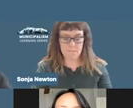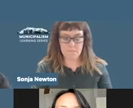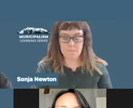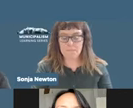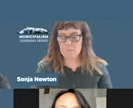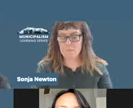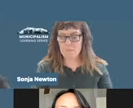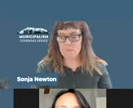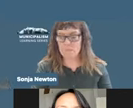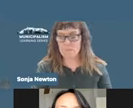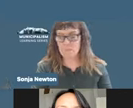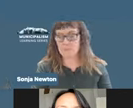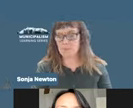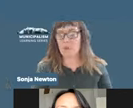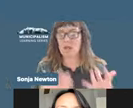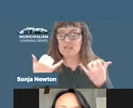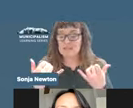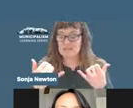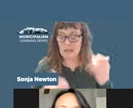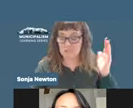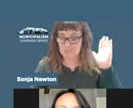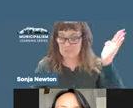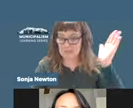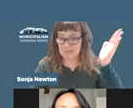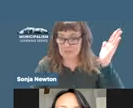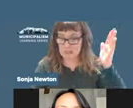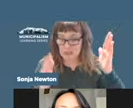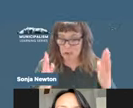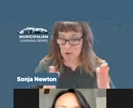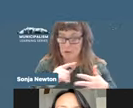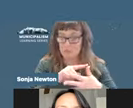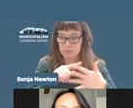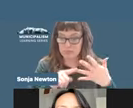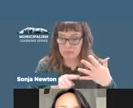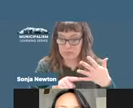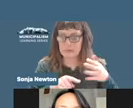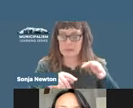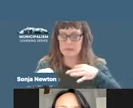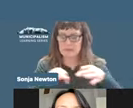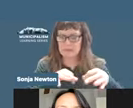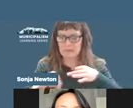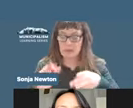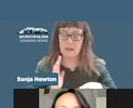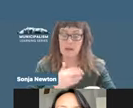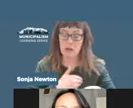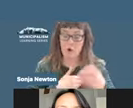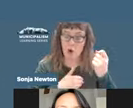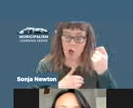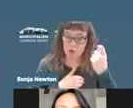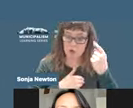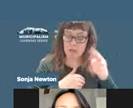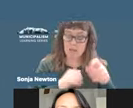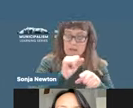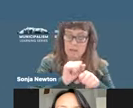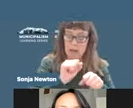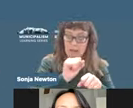So, our speakers today are going to talk about how our understanding of labor and the labor movement